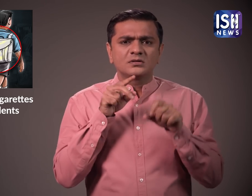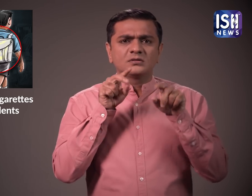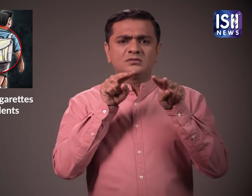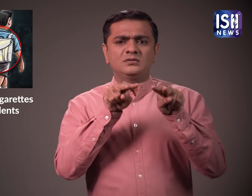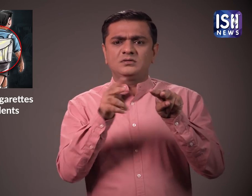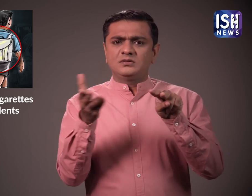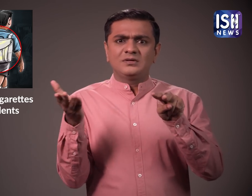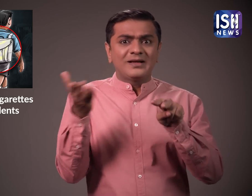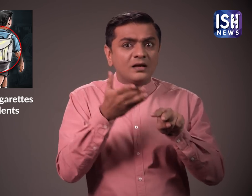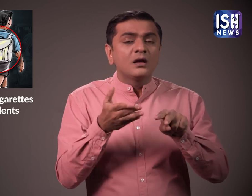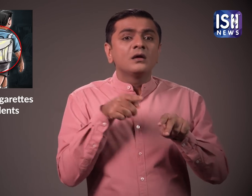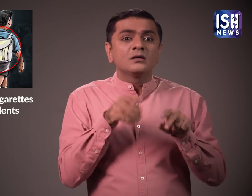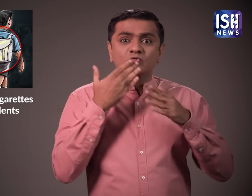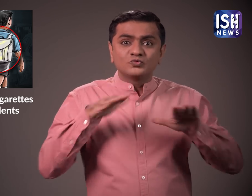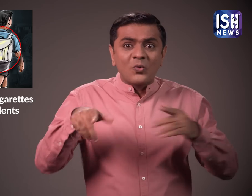harassing teachers and other students.